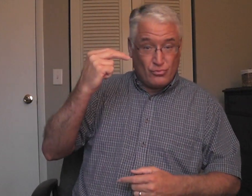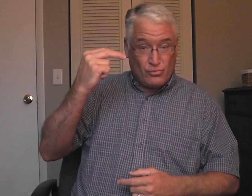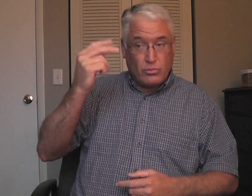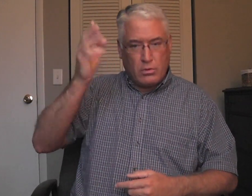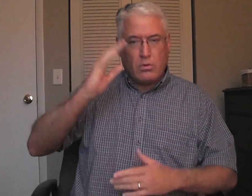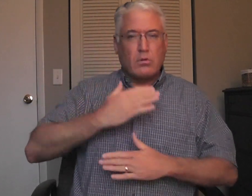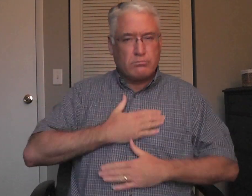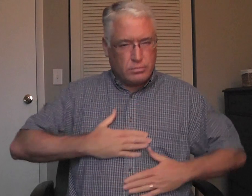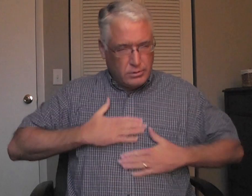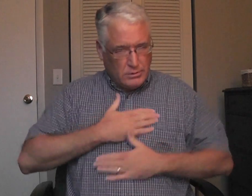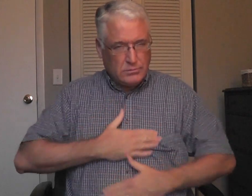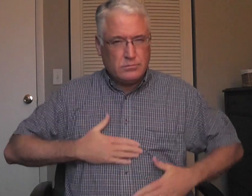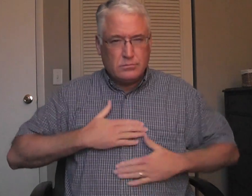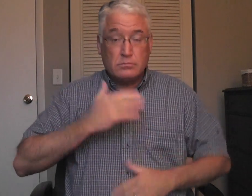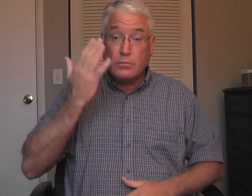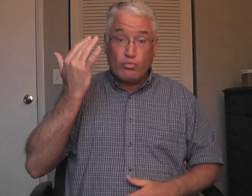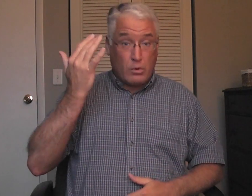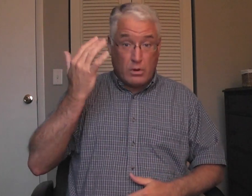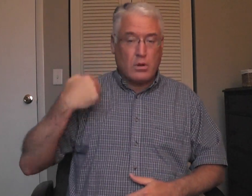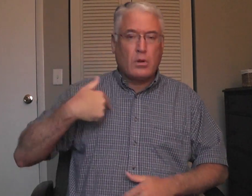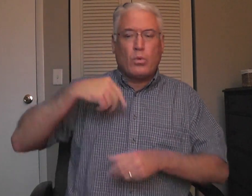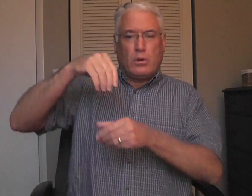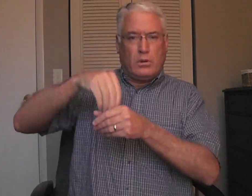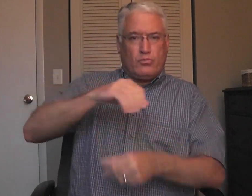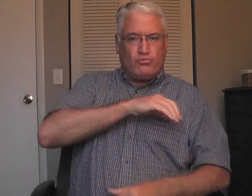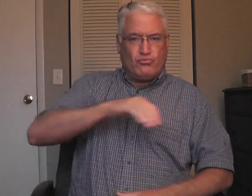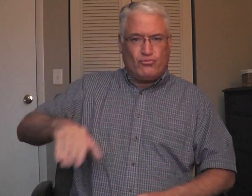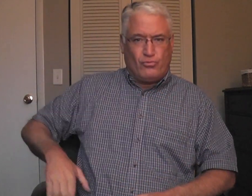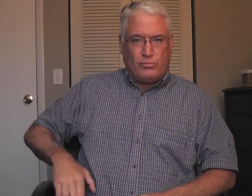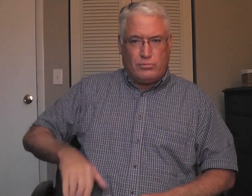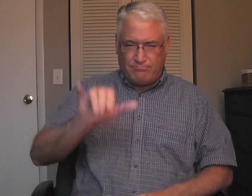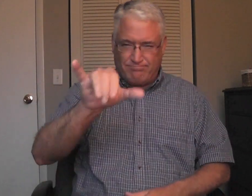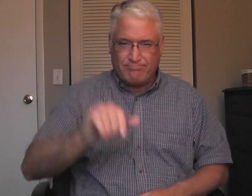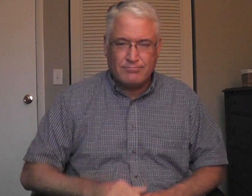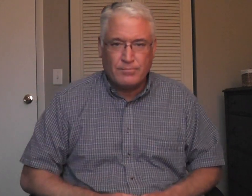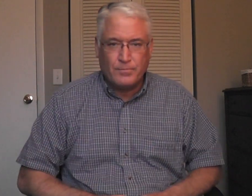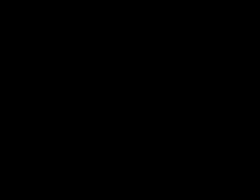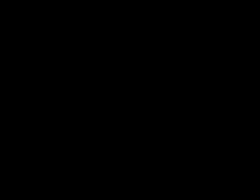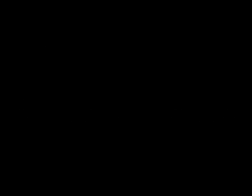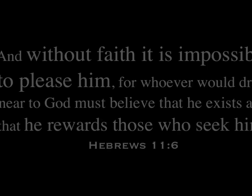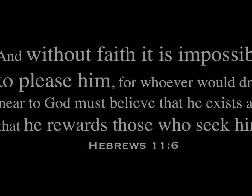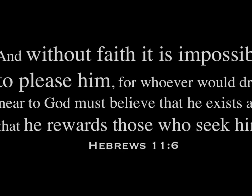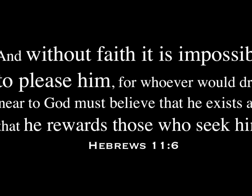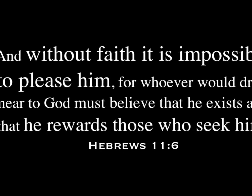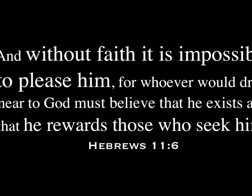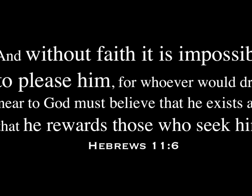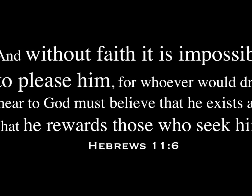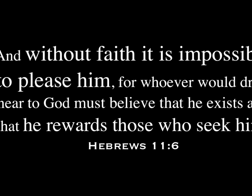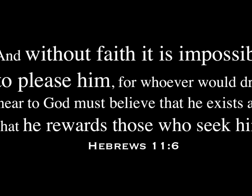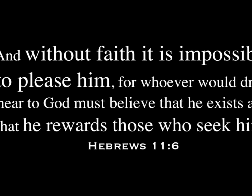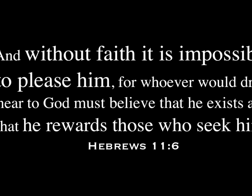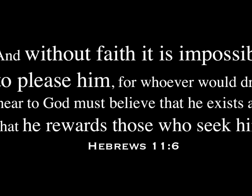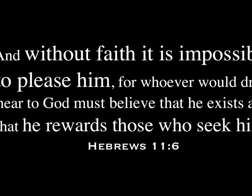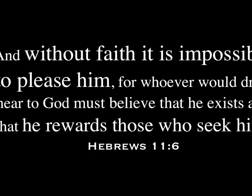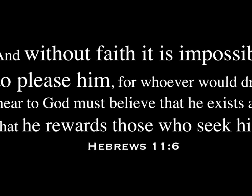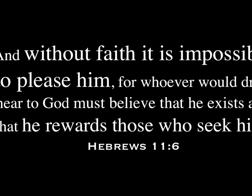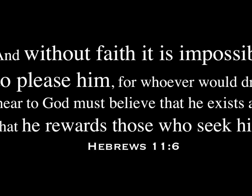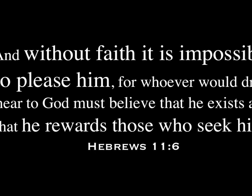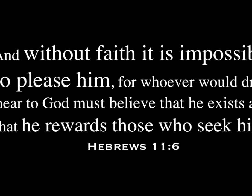God looks at it and He is pleased. Why? Because we're in Christ. And without faith it is impossible to